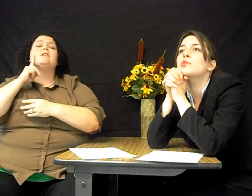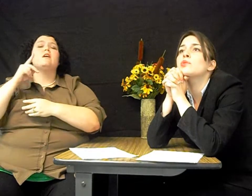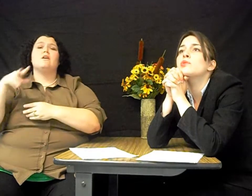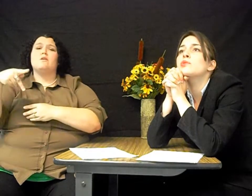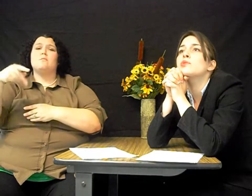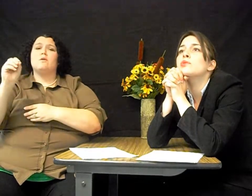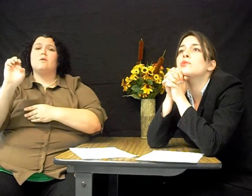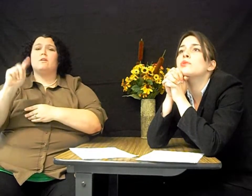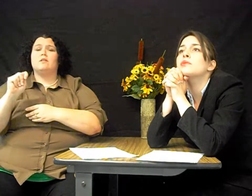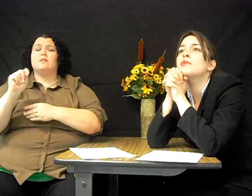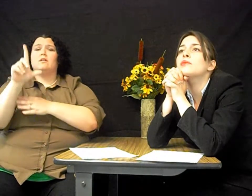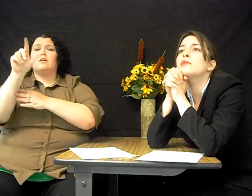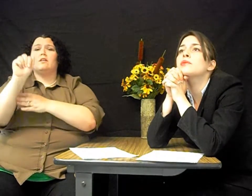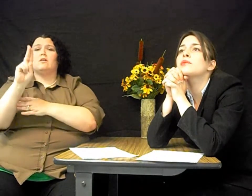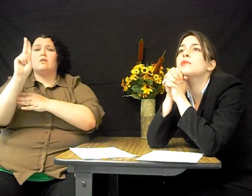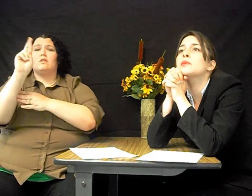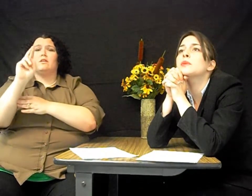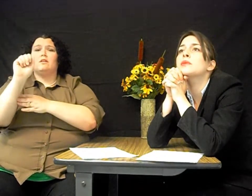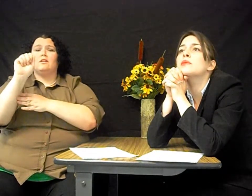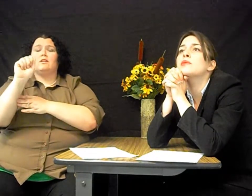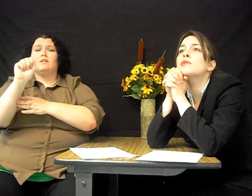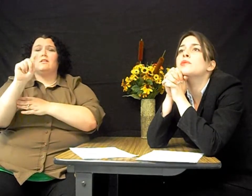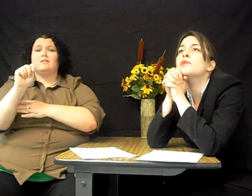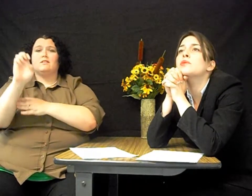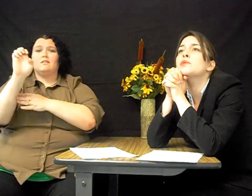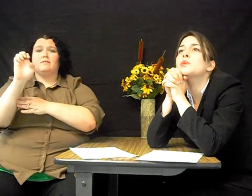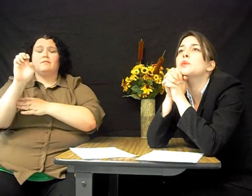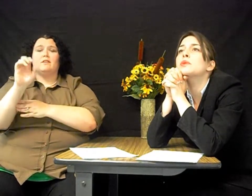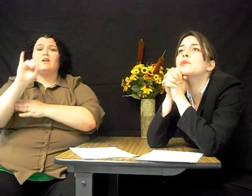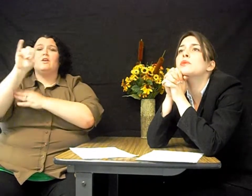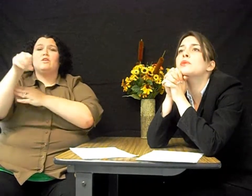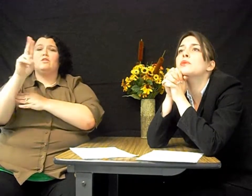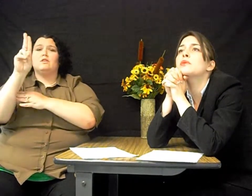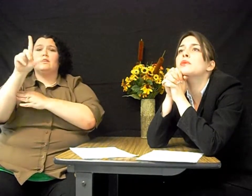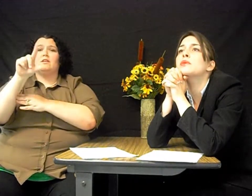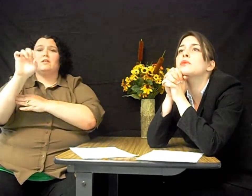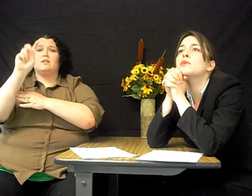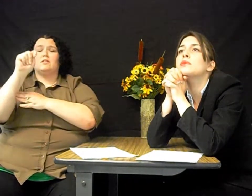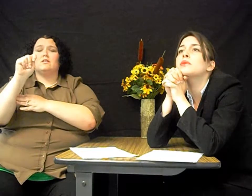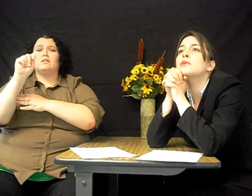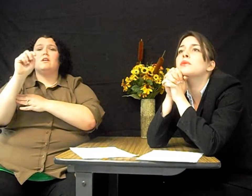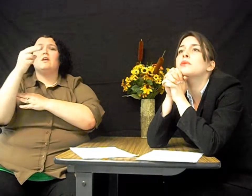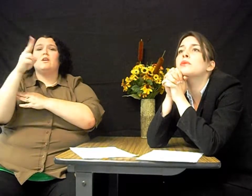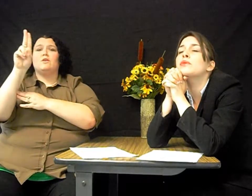She also appointed the first Deaf Poet Laureate, Juliet Usher, in 2051.